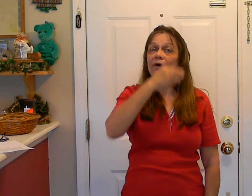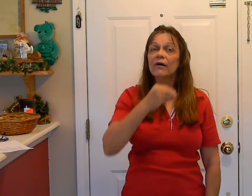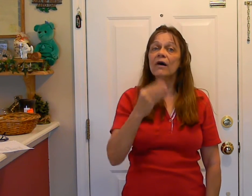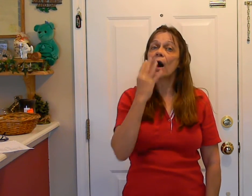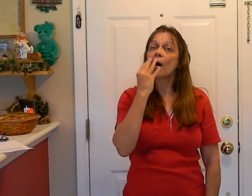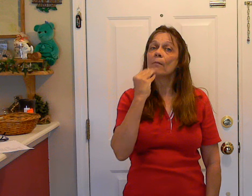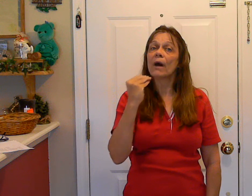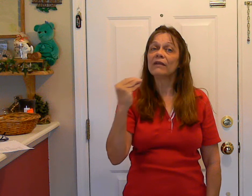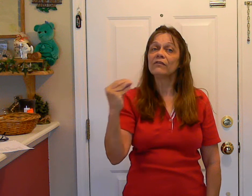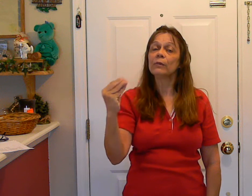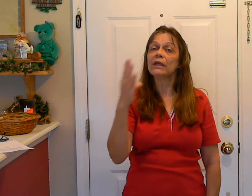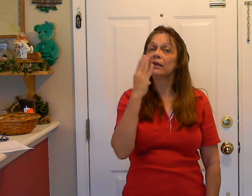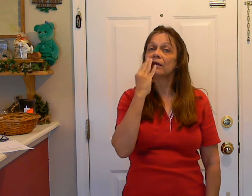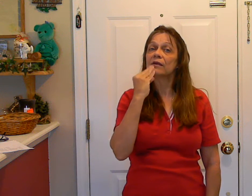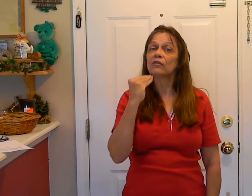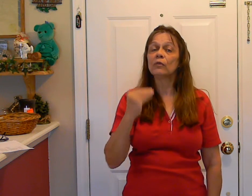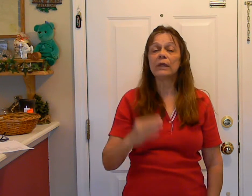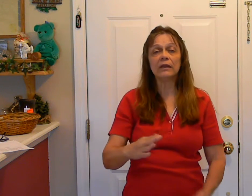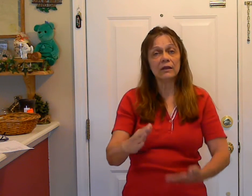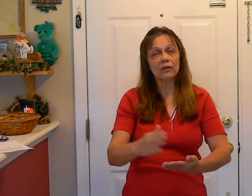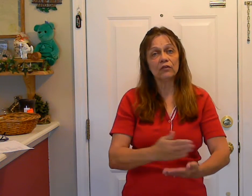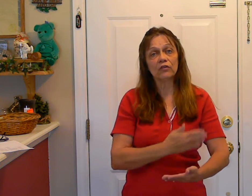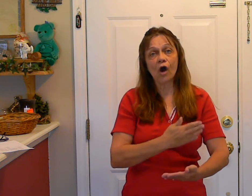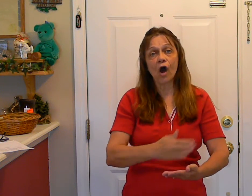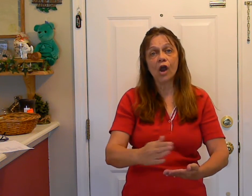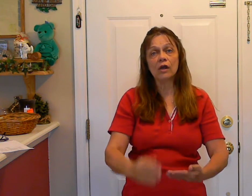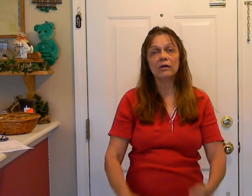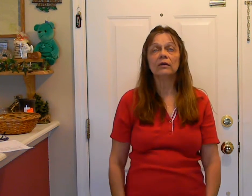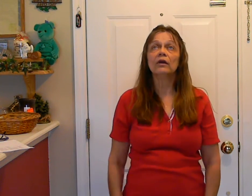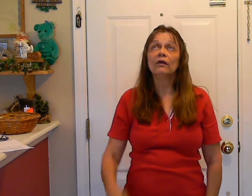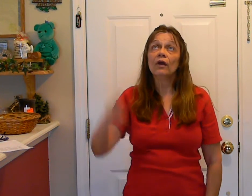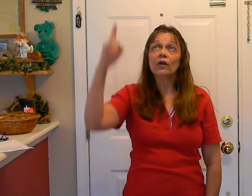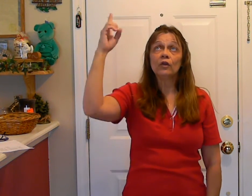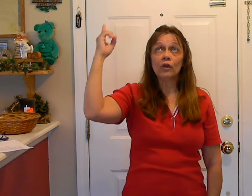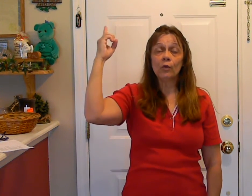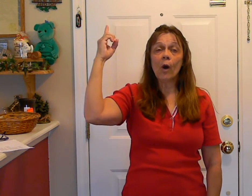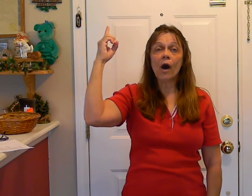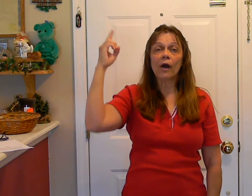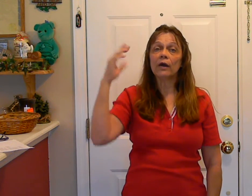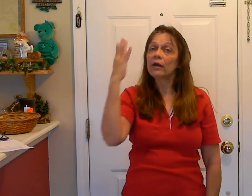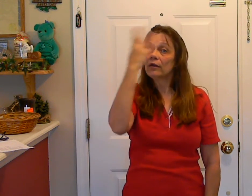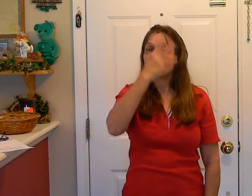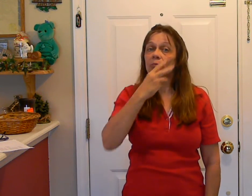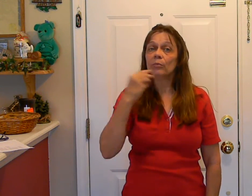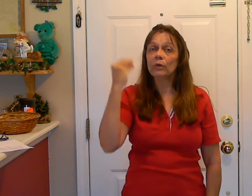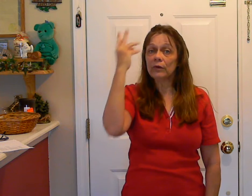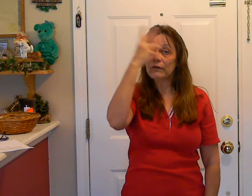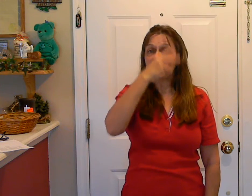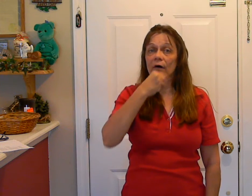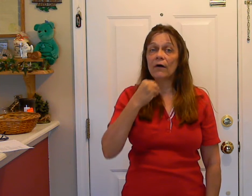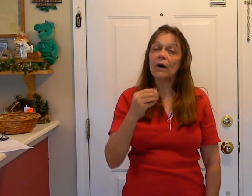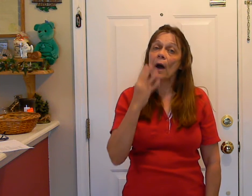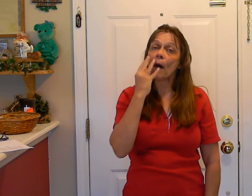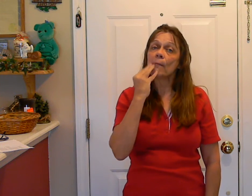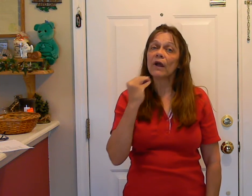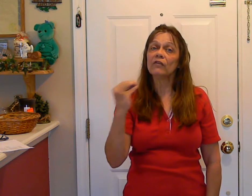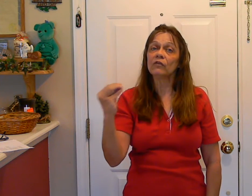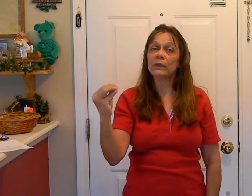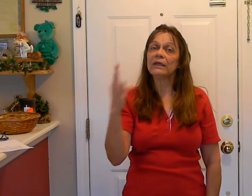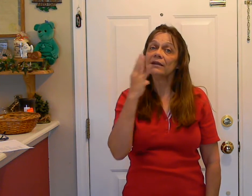my sweet, sweet, song. You are beautiful, my sweet,